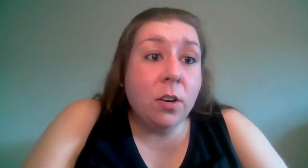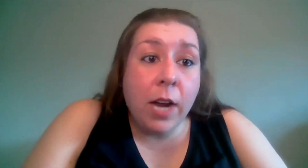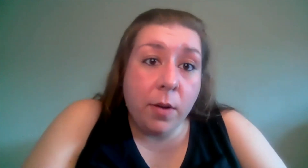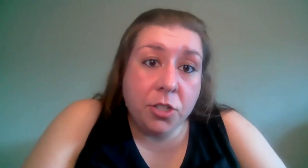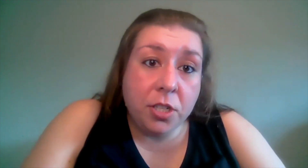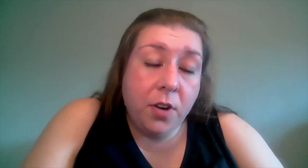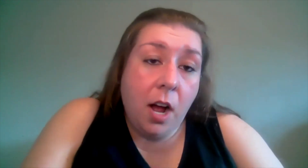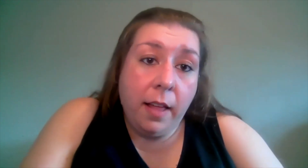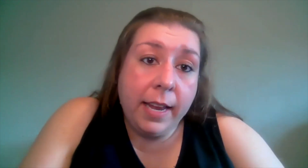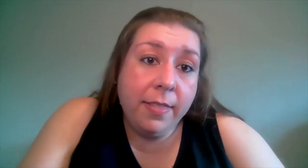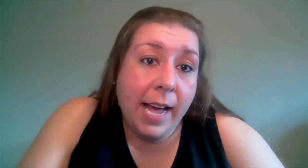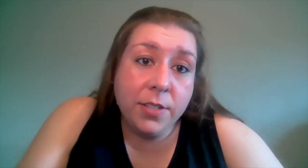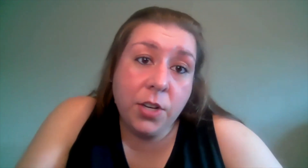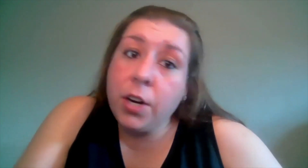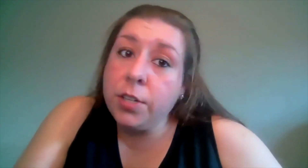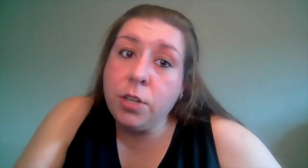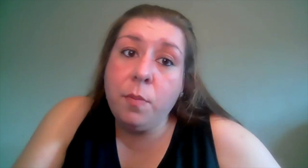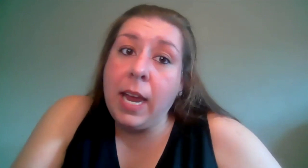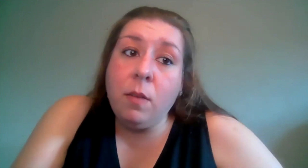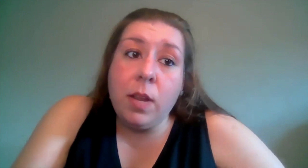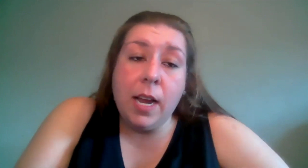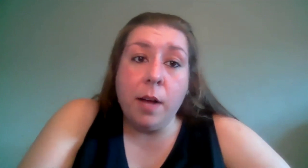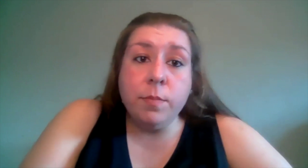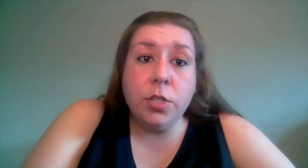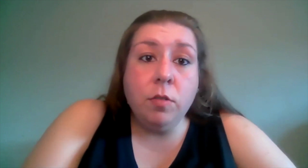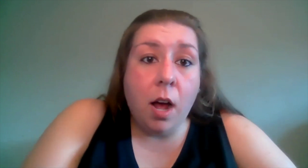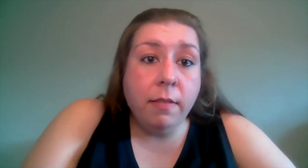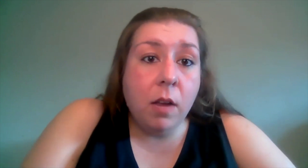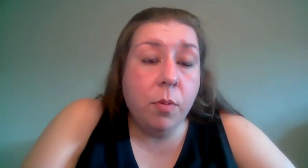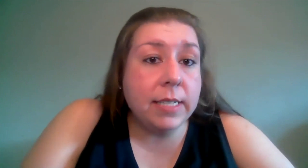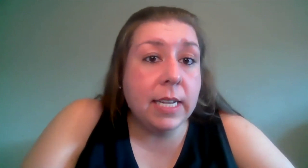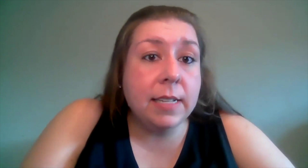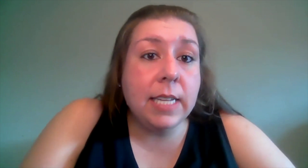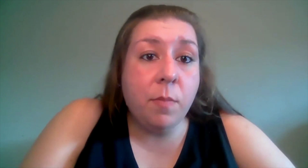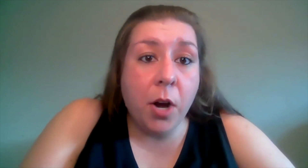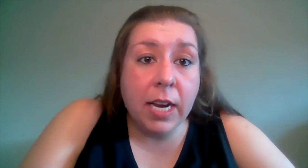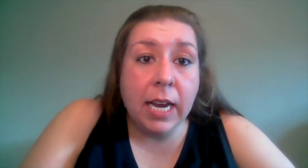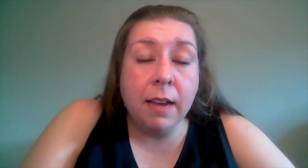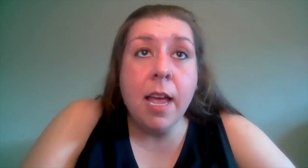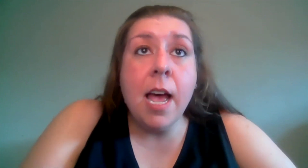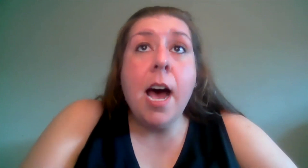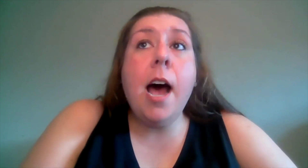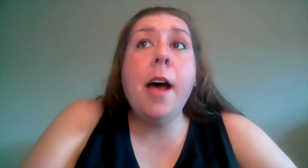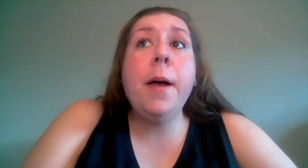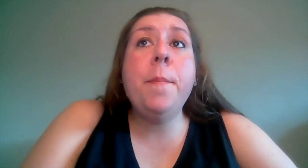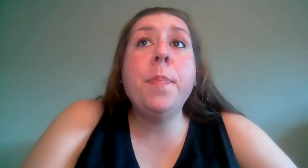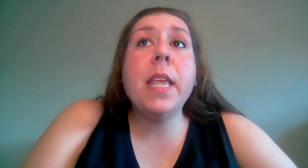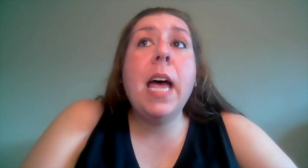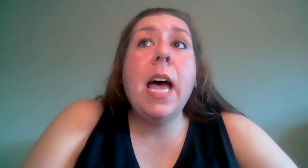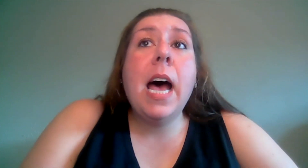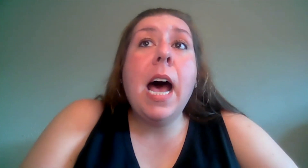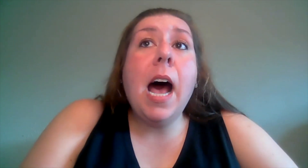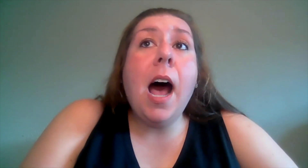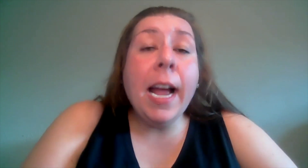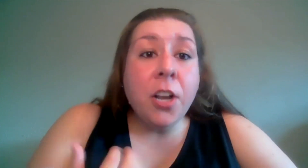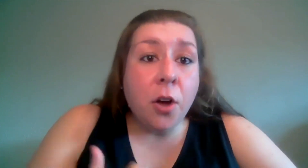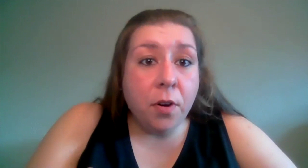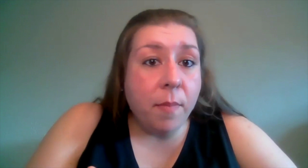a great question for holly that is her domain when it comes to online presence and marketing um i know for